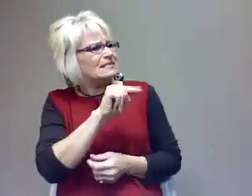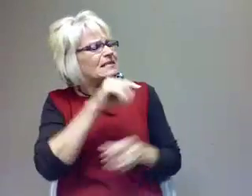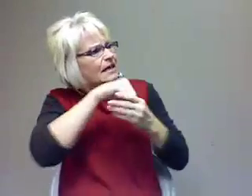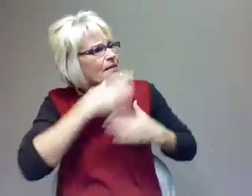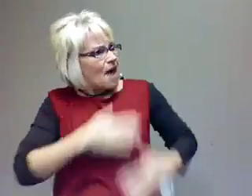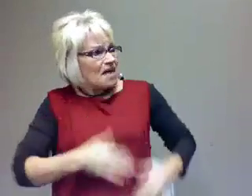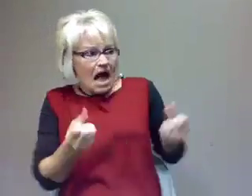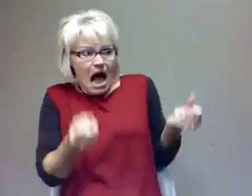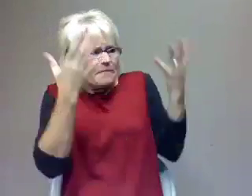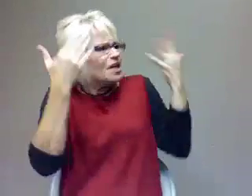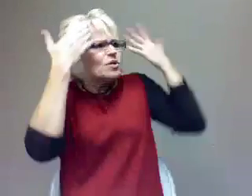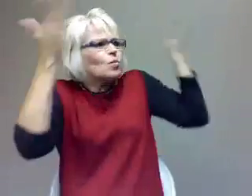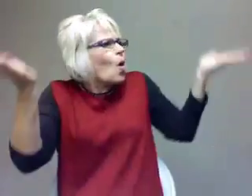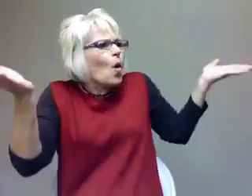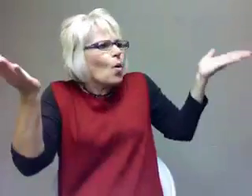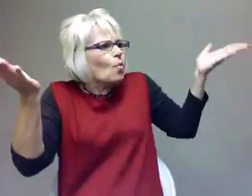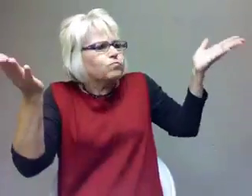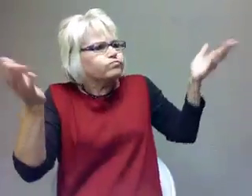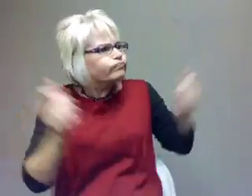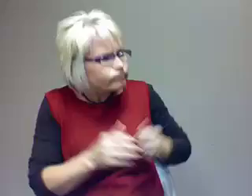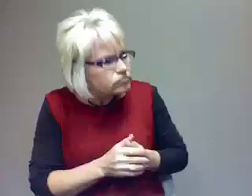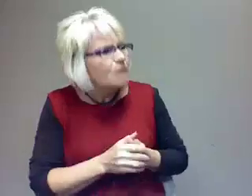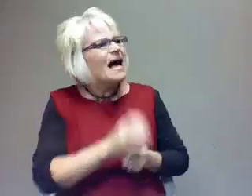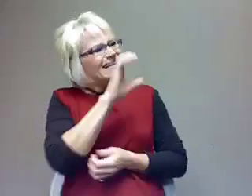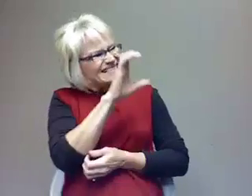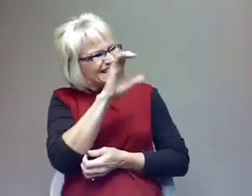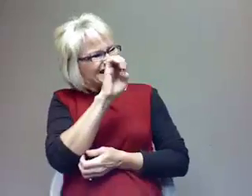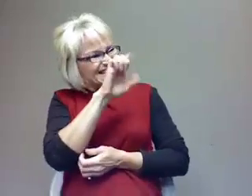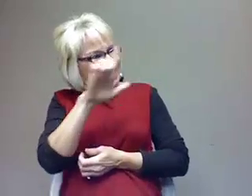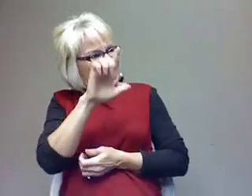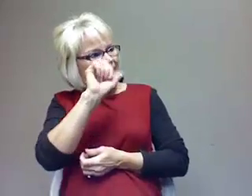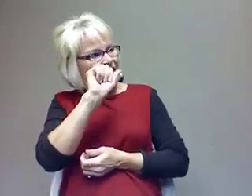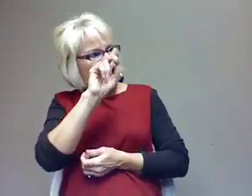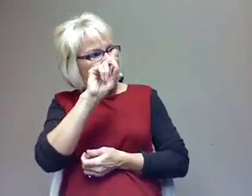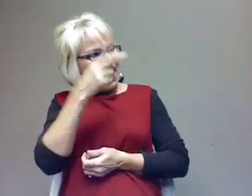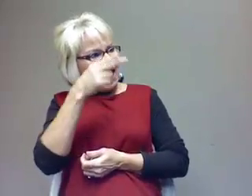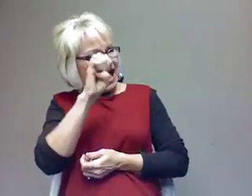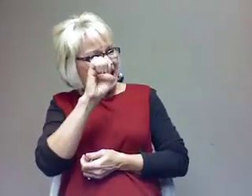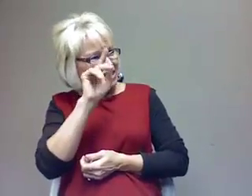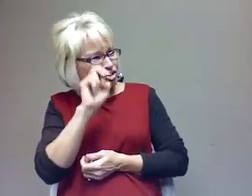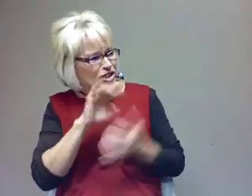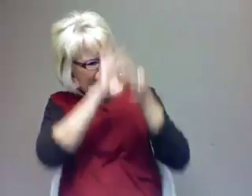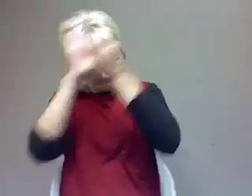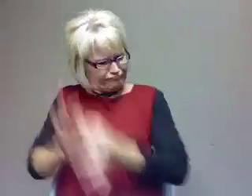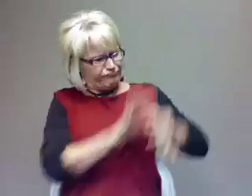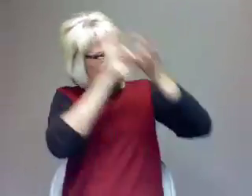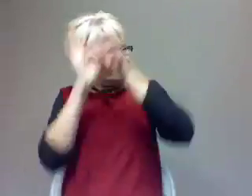them is a cell adhesion molecule. It's organized into this certain structure and that tells the cell what its job is in the body.